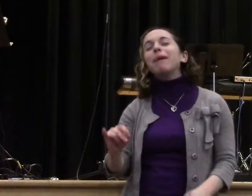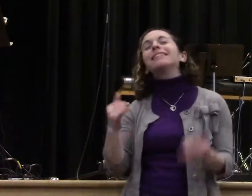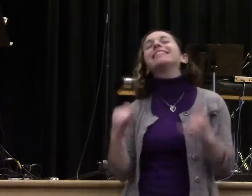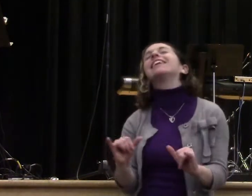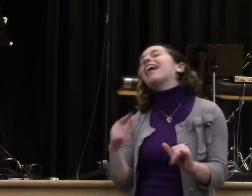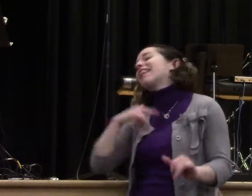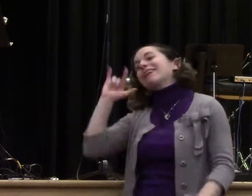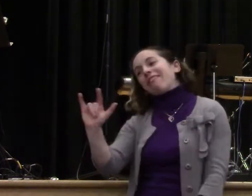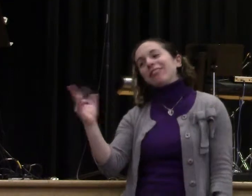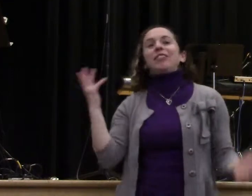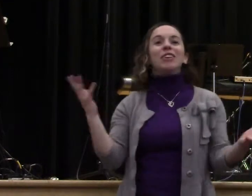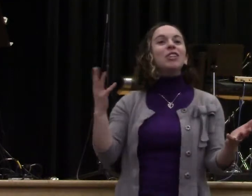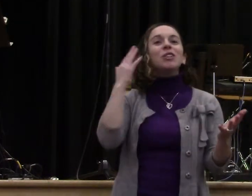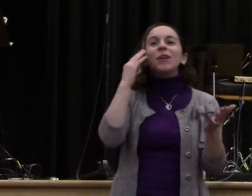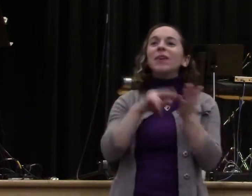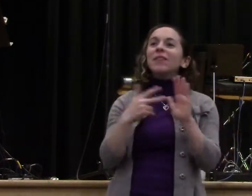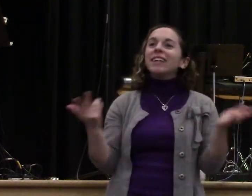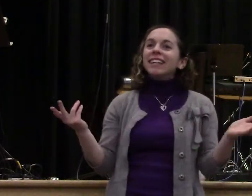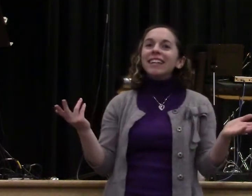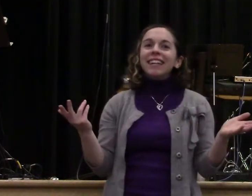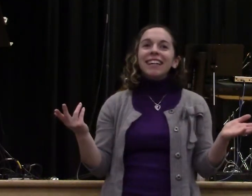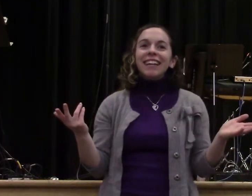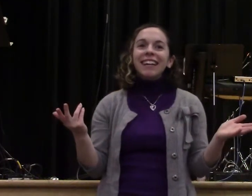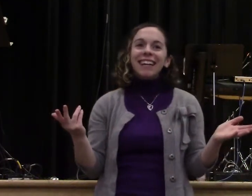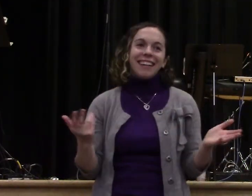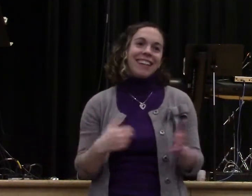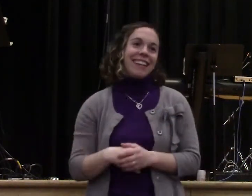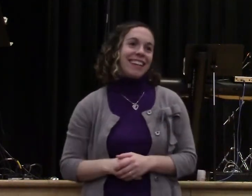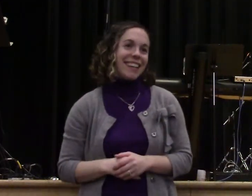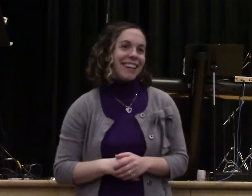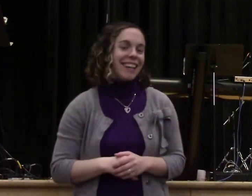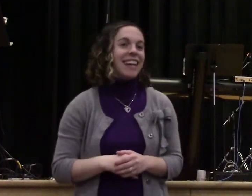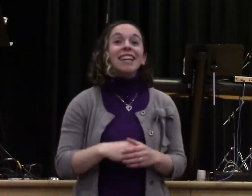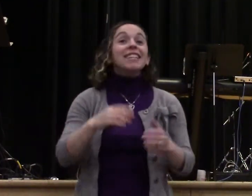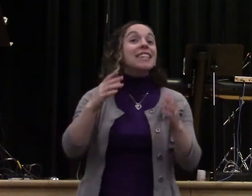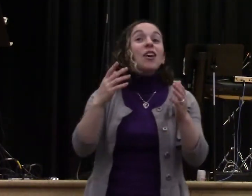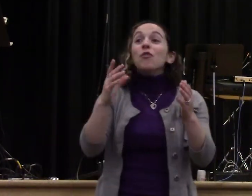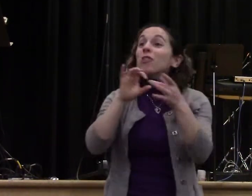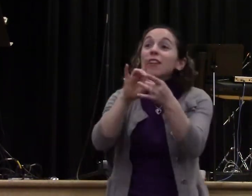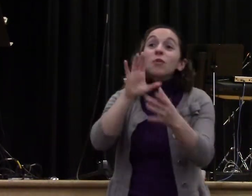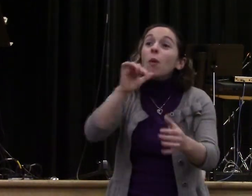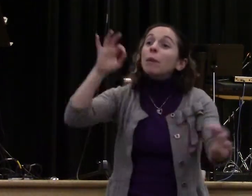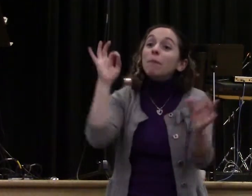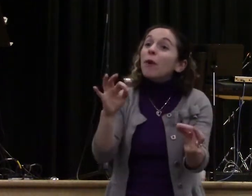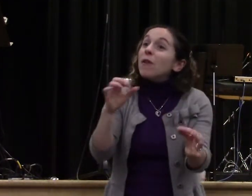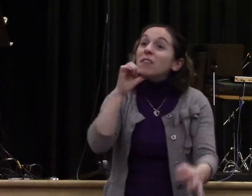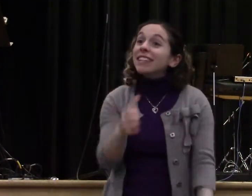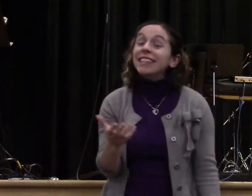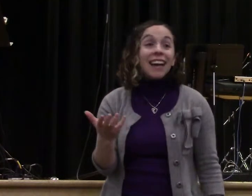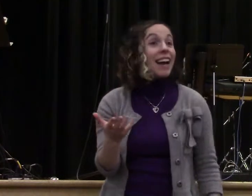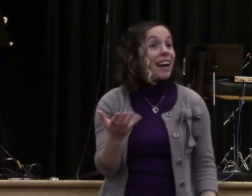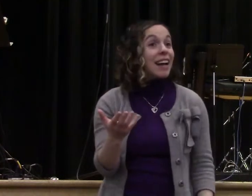if they're rubbing you the wrong way, they must be really bad. And they might be. And it might still be God's will